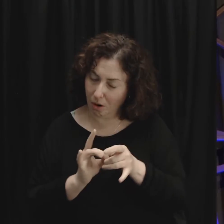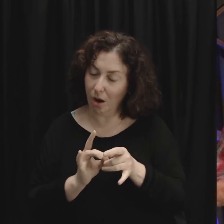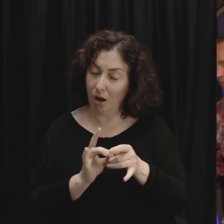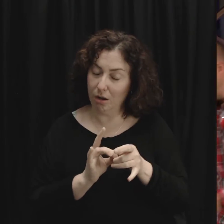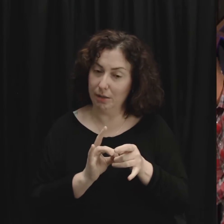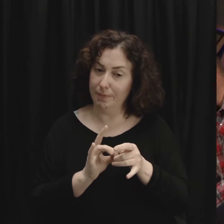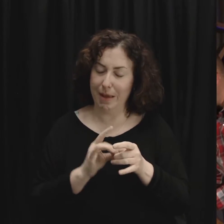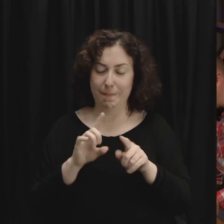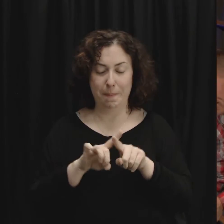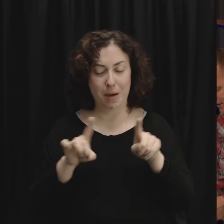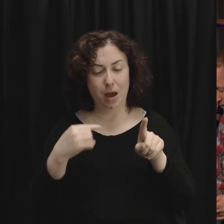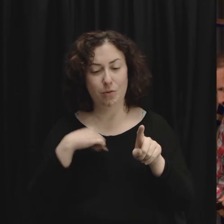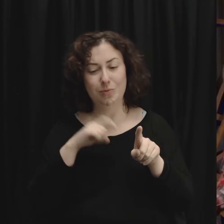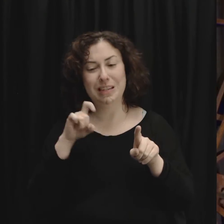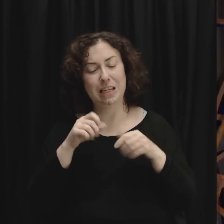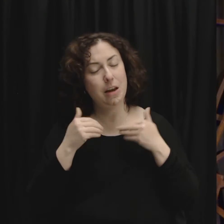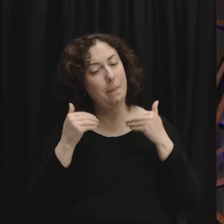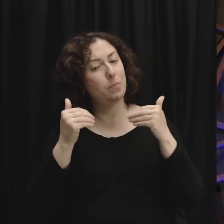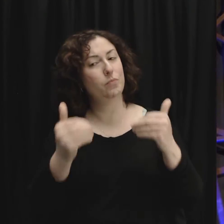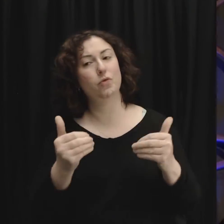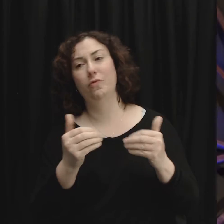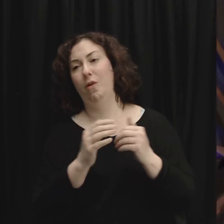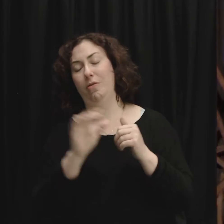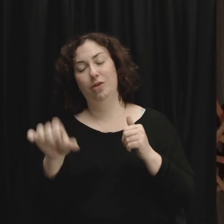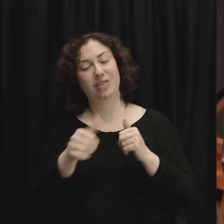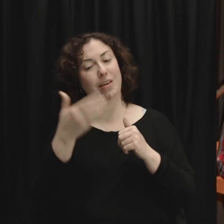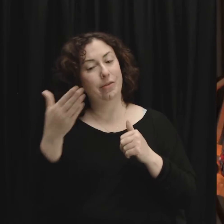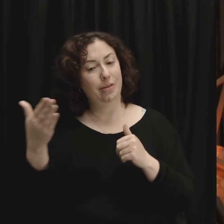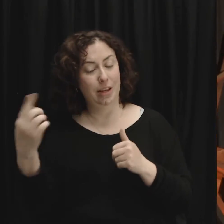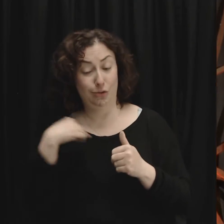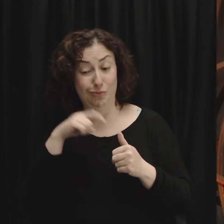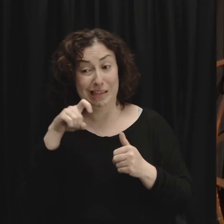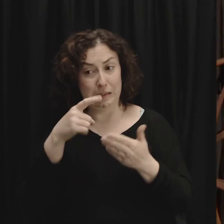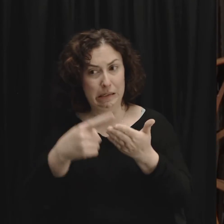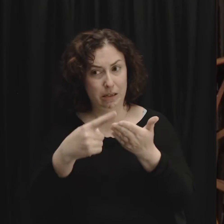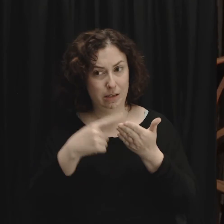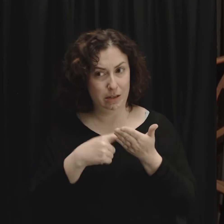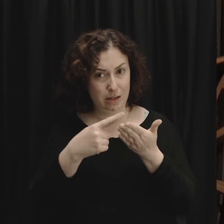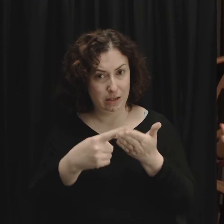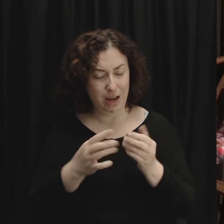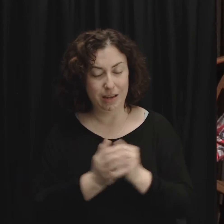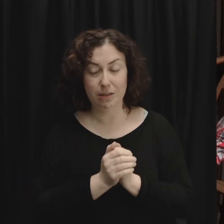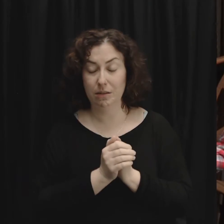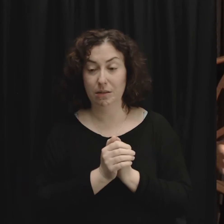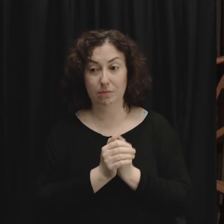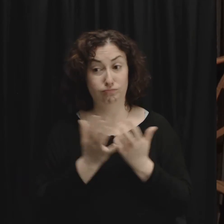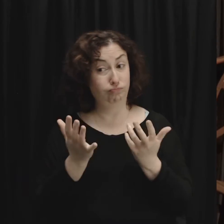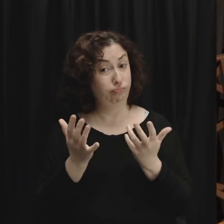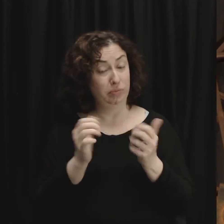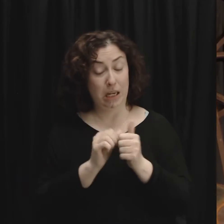I want to keep moving in this text because there's other great stuff I want to get to I want to ask the question how do we get this new nature